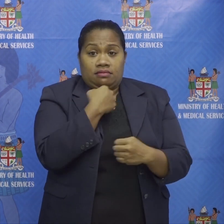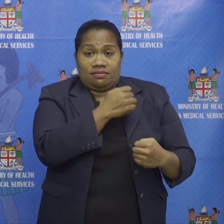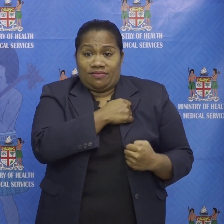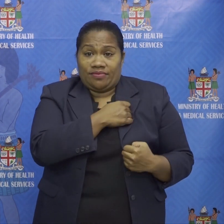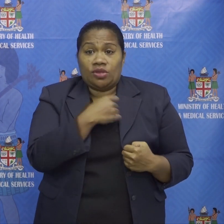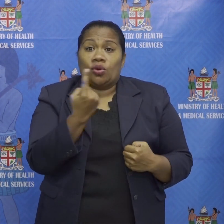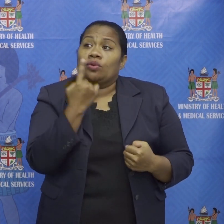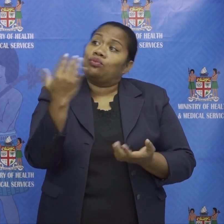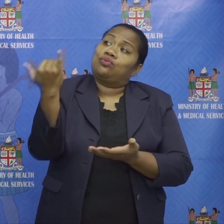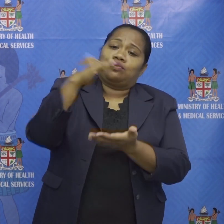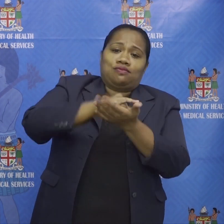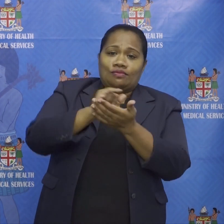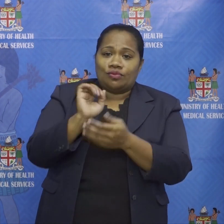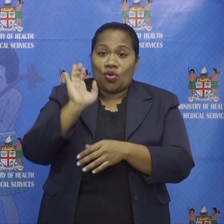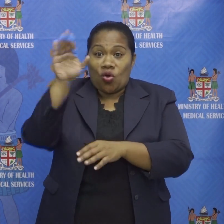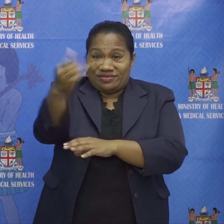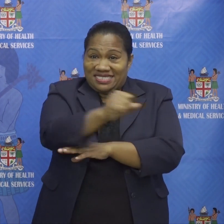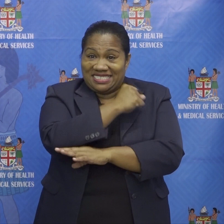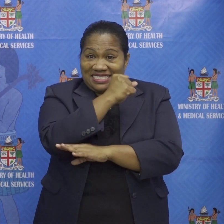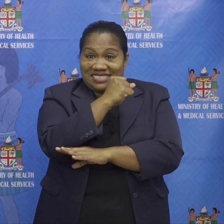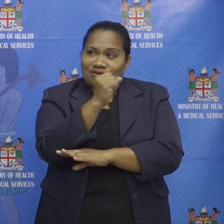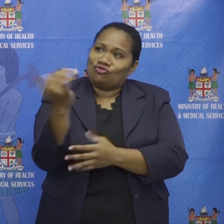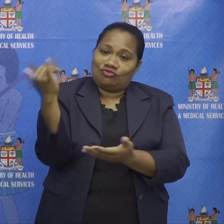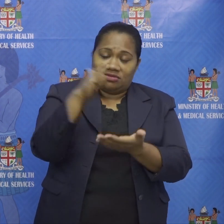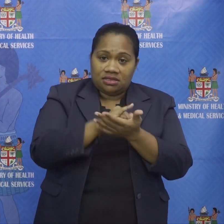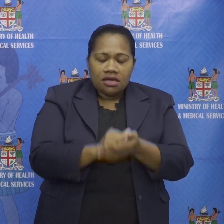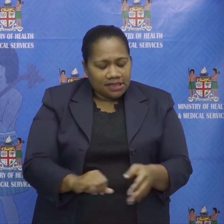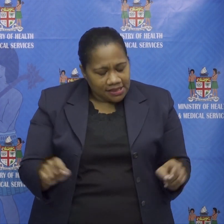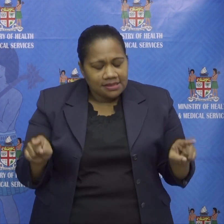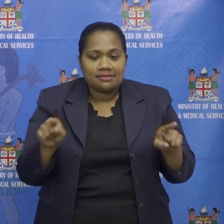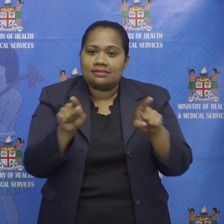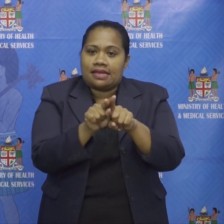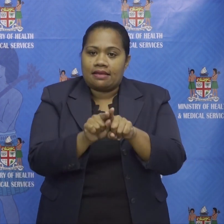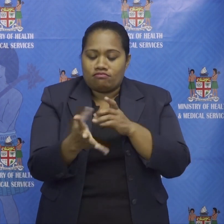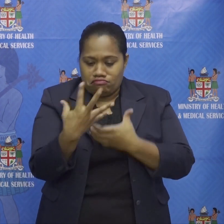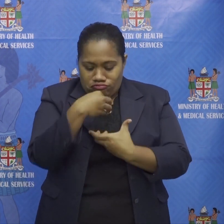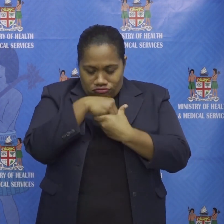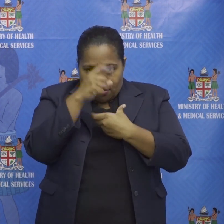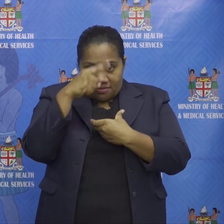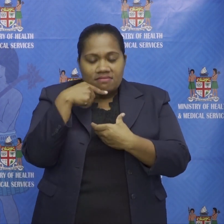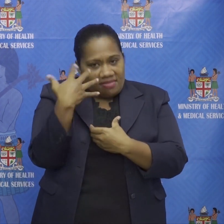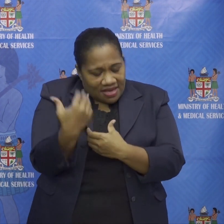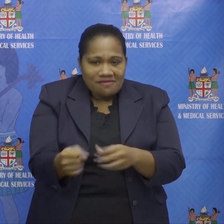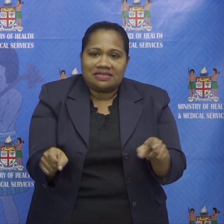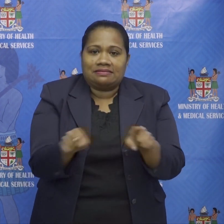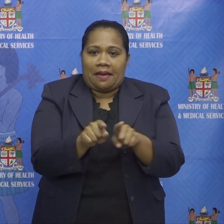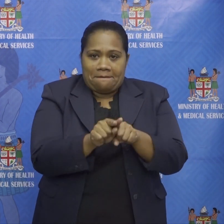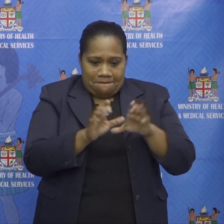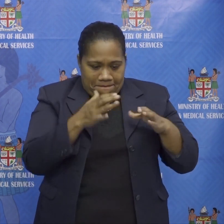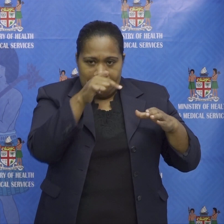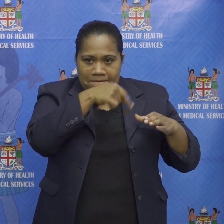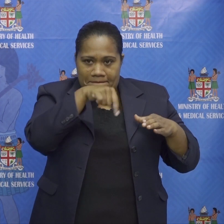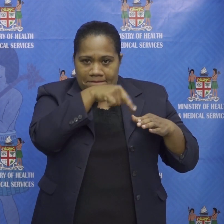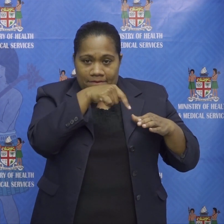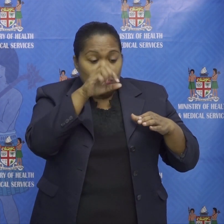recently from overseas duties also have the same variant this indicates transmission within that border